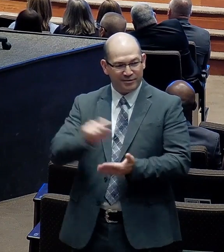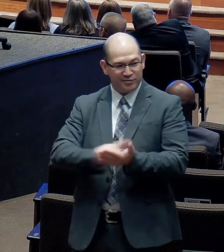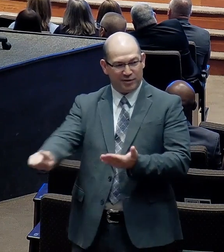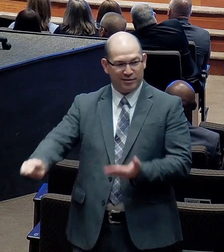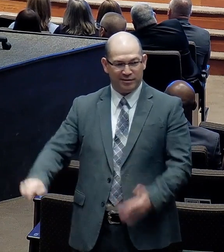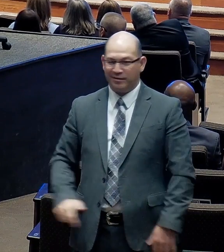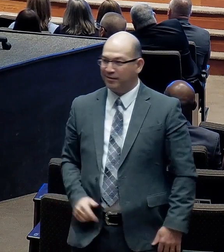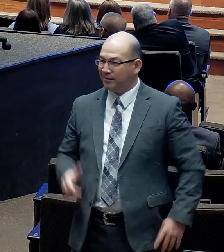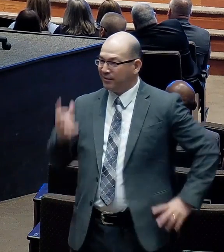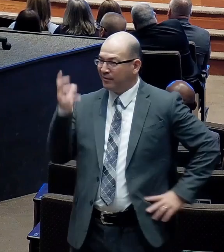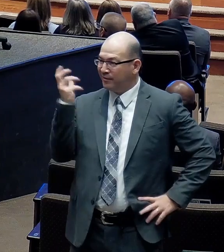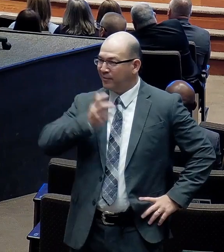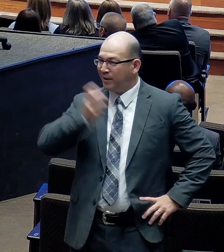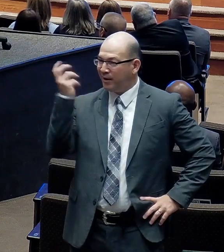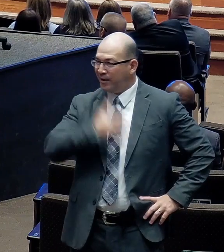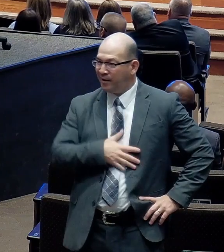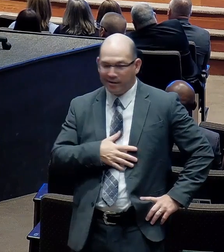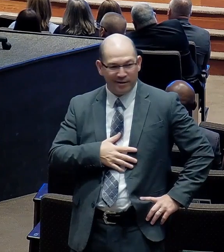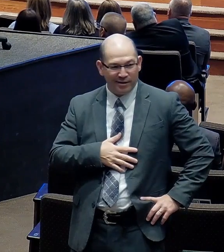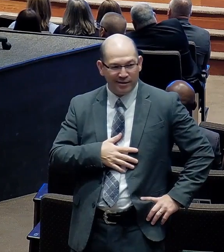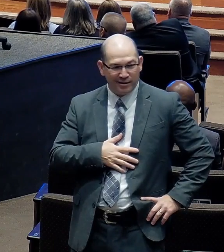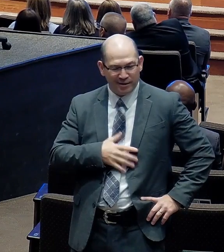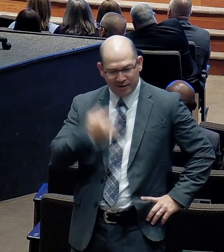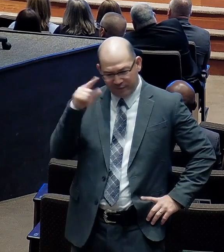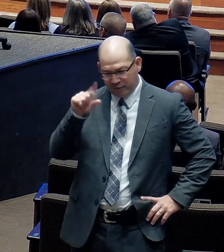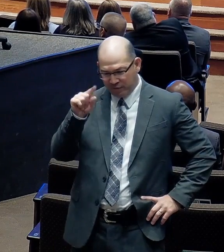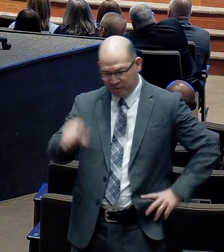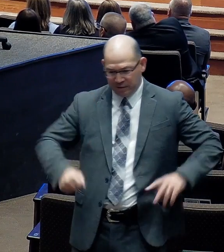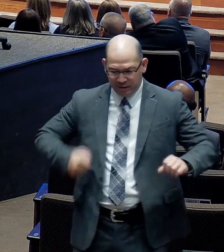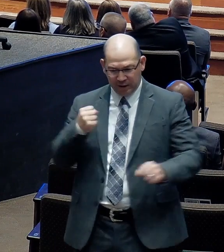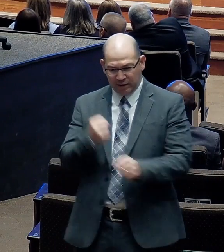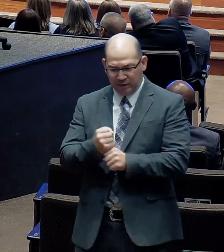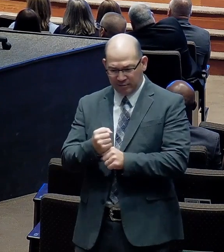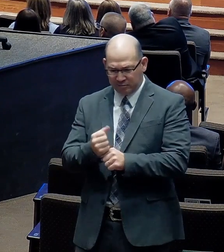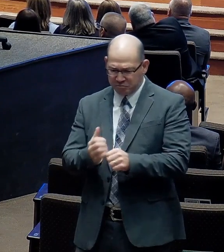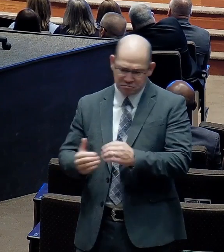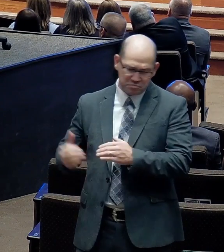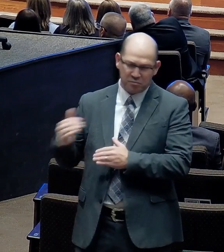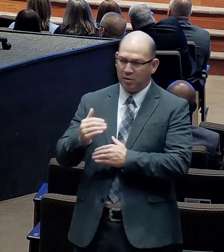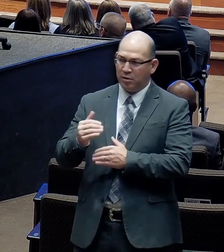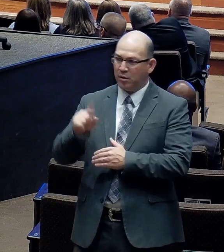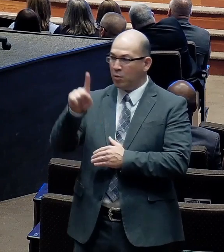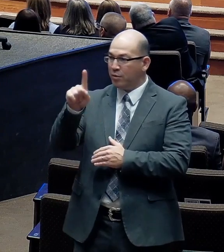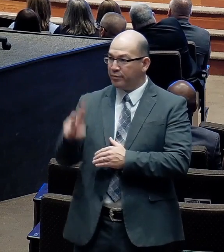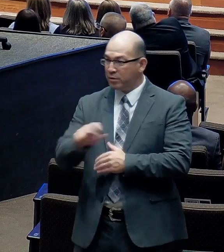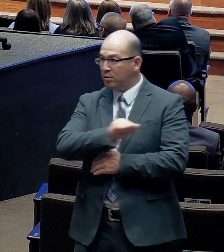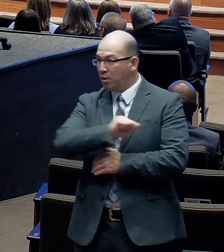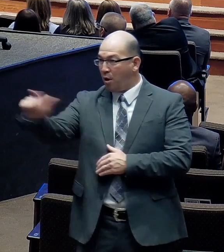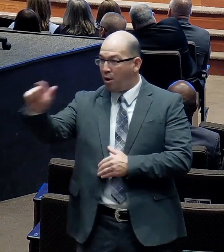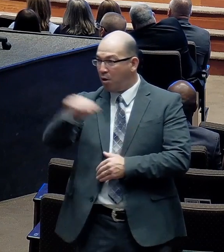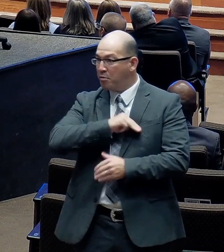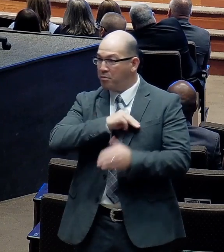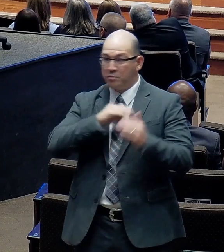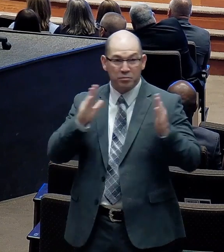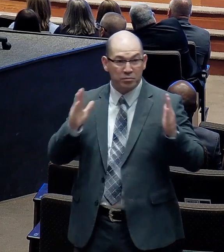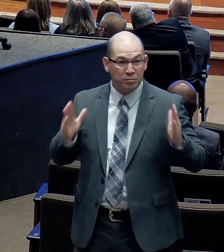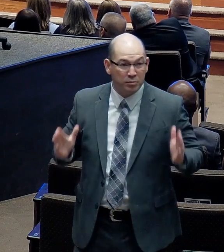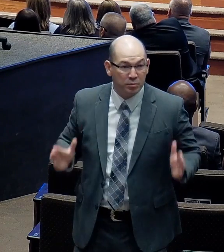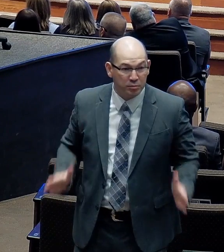For the last 20 years. Plus. One third. Of all. Of the missionaries. That have been approved. By Baptist. missions.